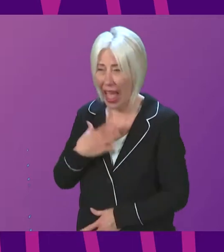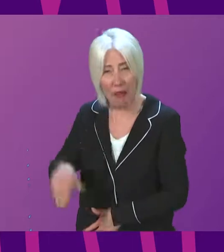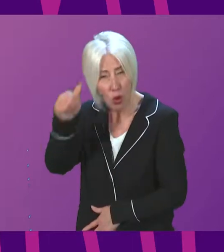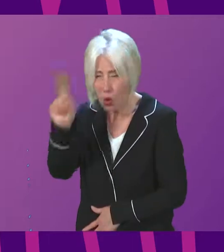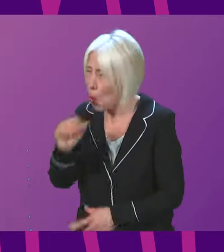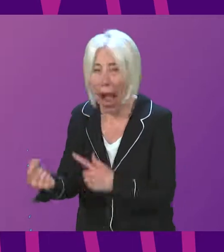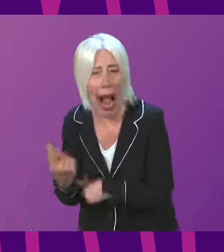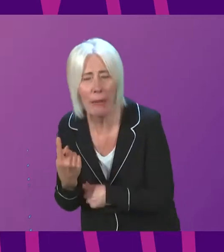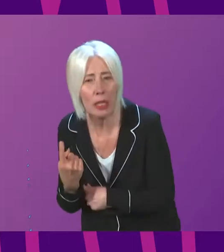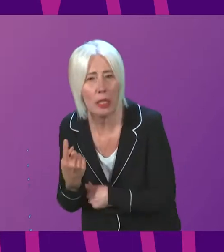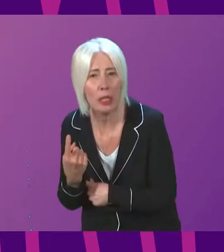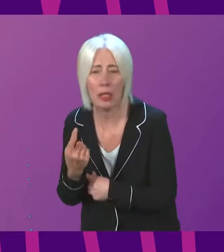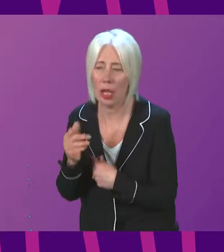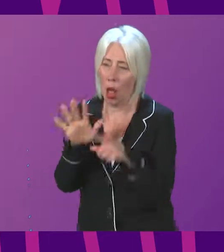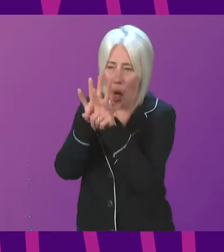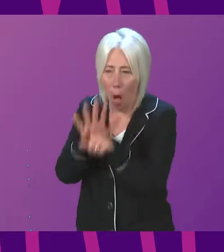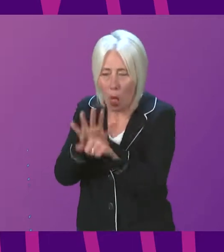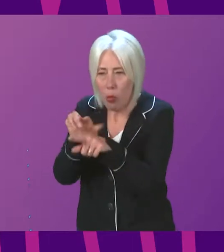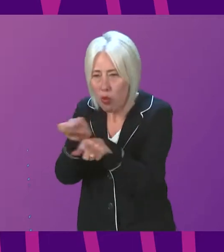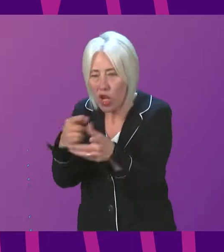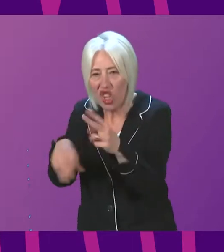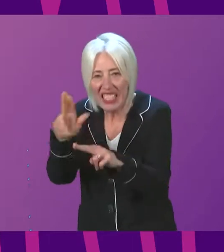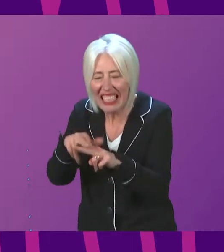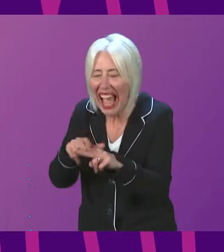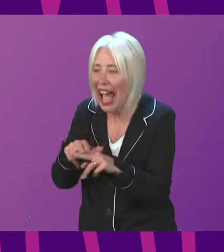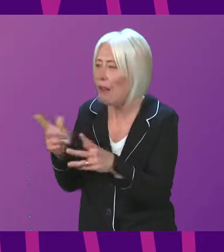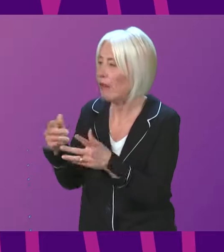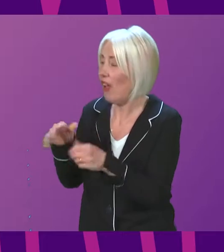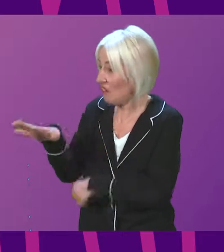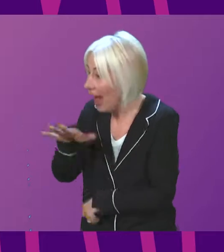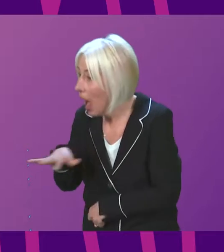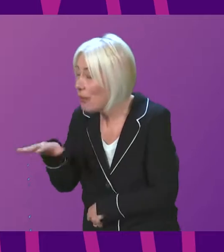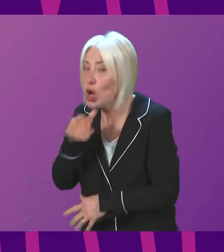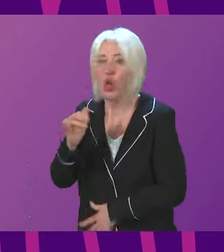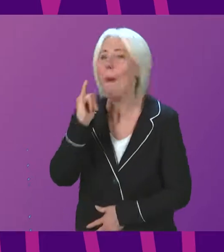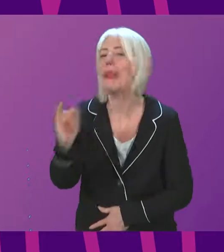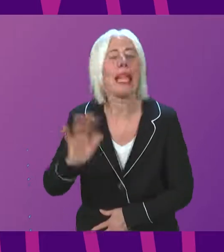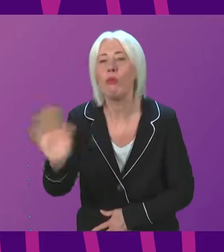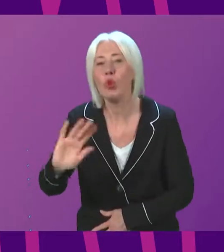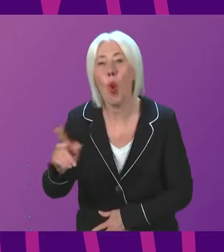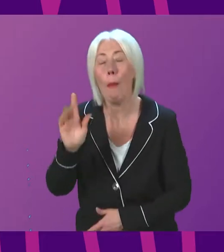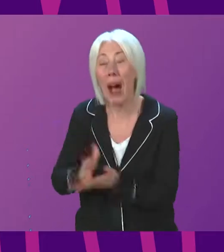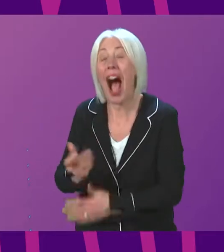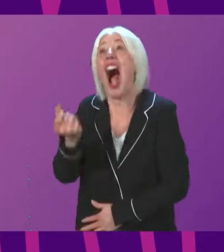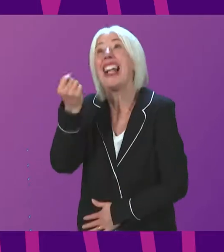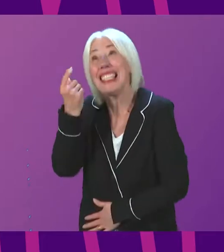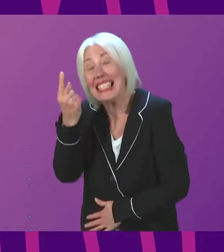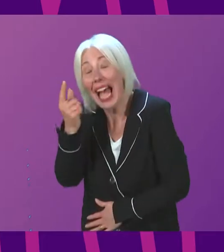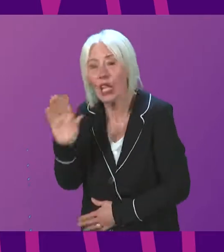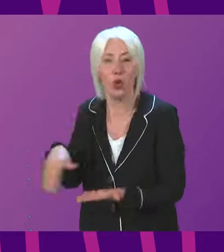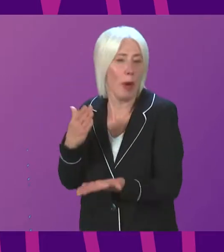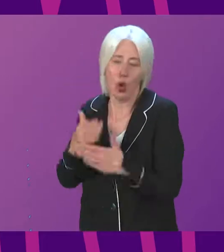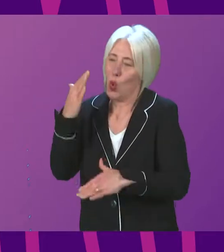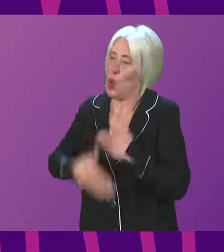what the pressures were on staff, on families, in order not to blame, but to understand so that it can never happen again?